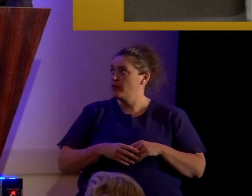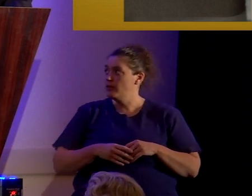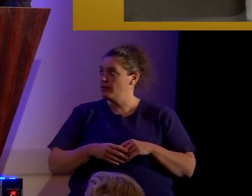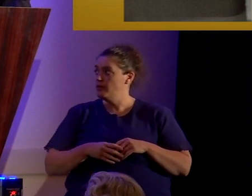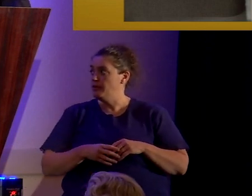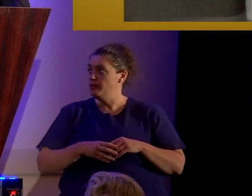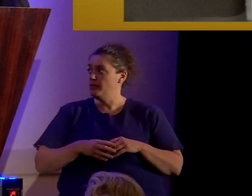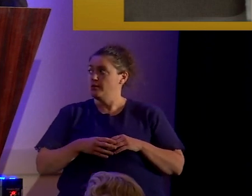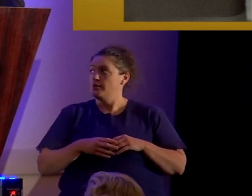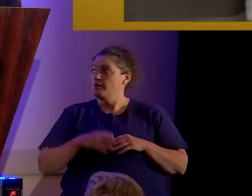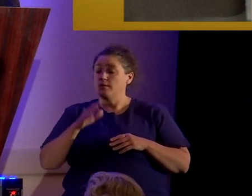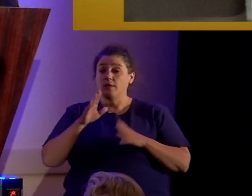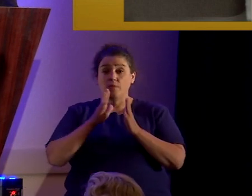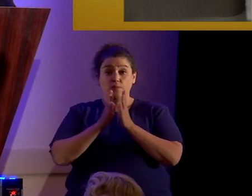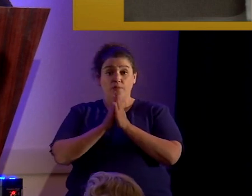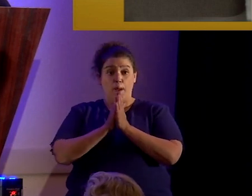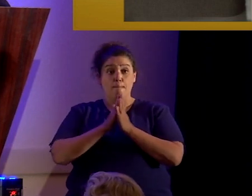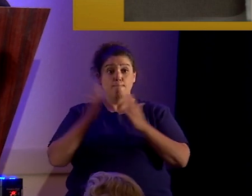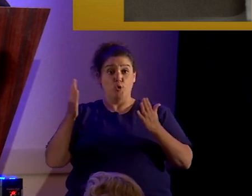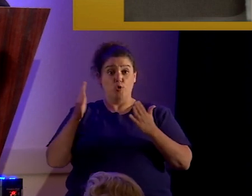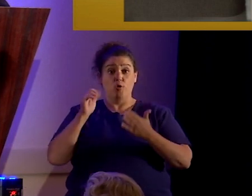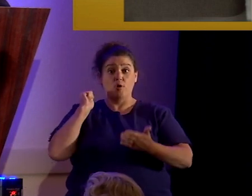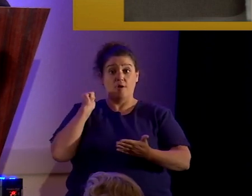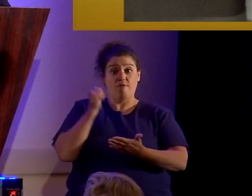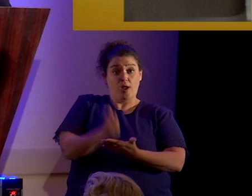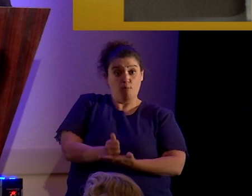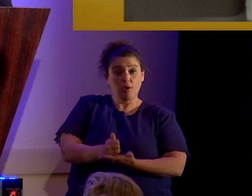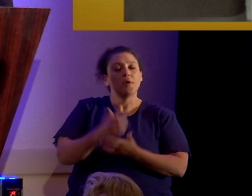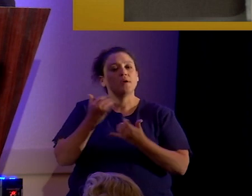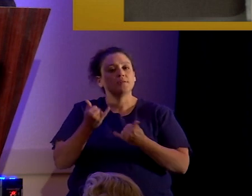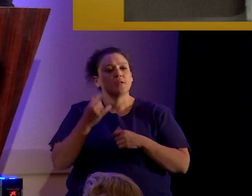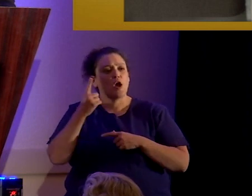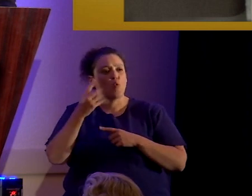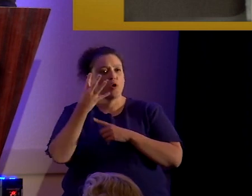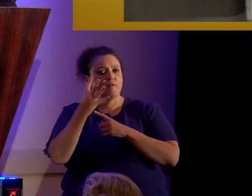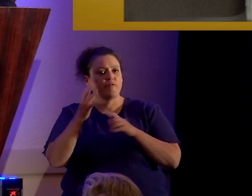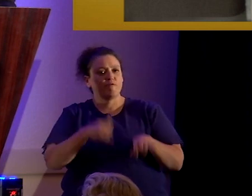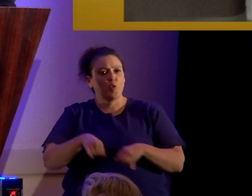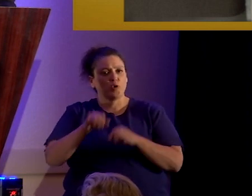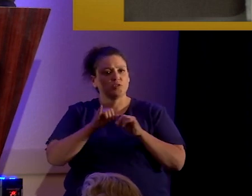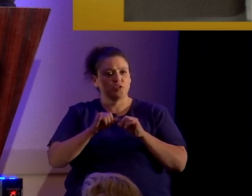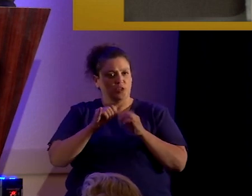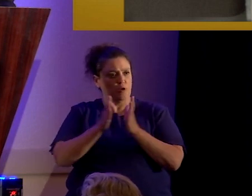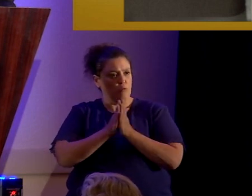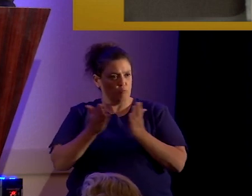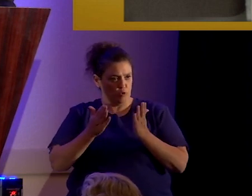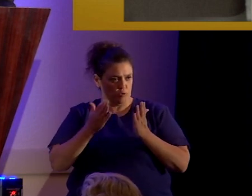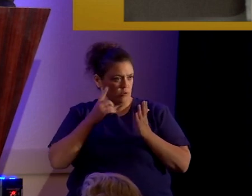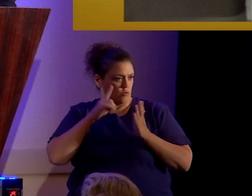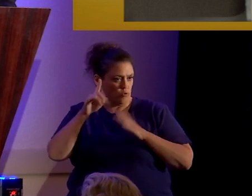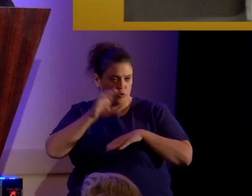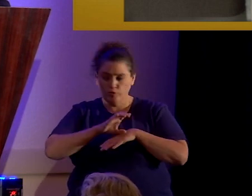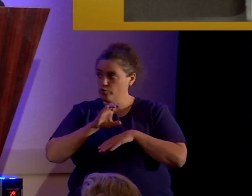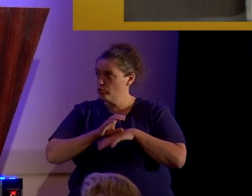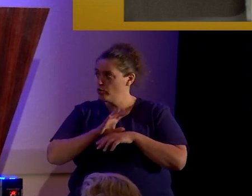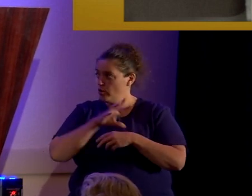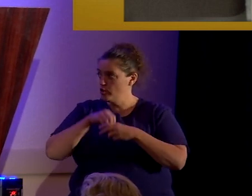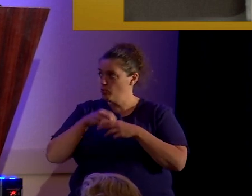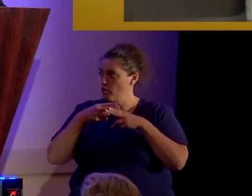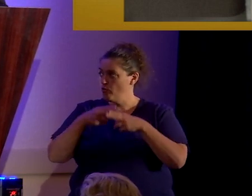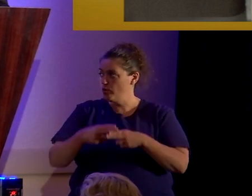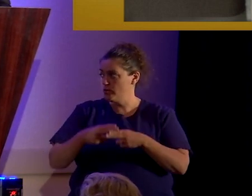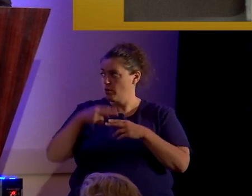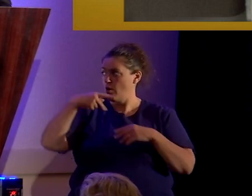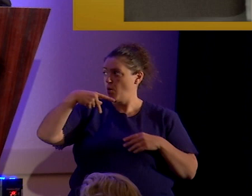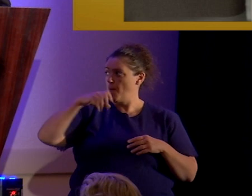The book of Abraham is now one of the so-called four standard works of the church. Uh, it's part of what is called the pearl of great price.